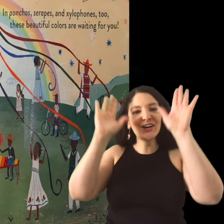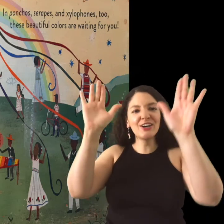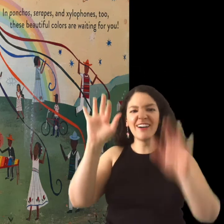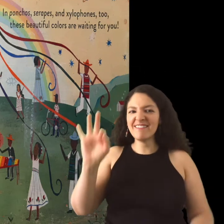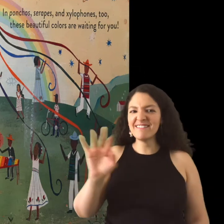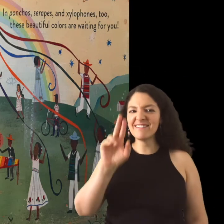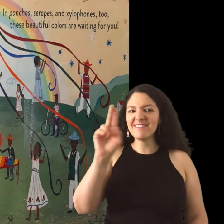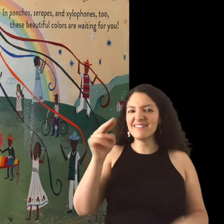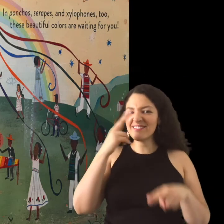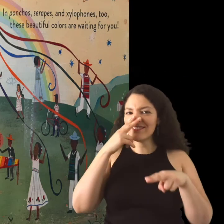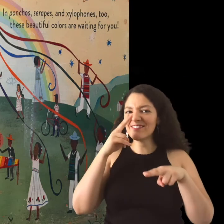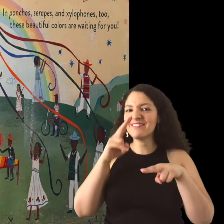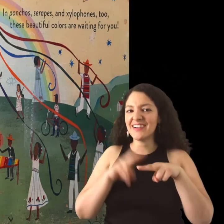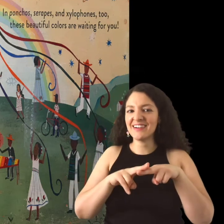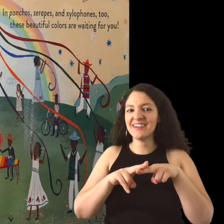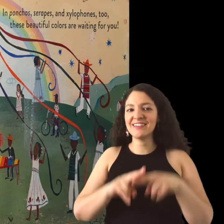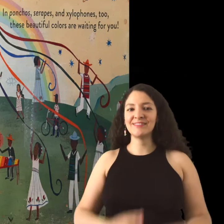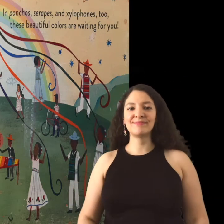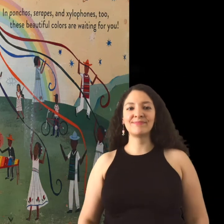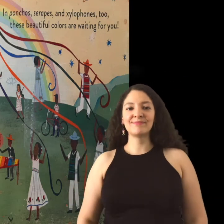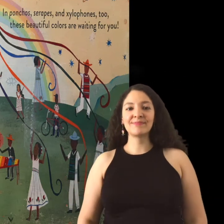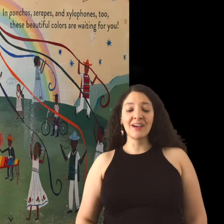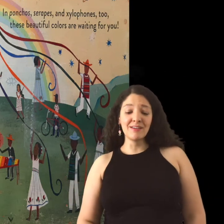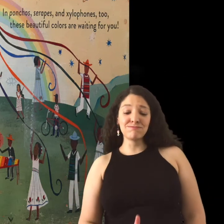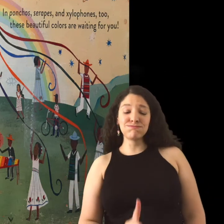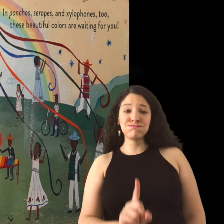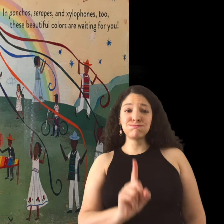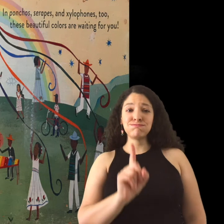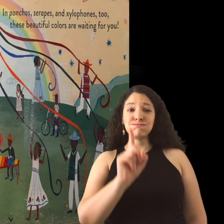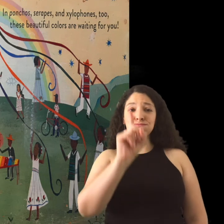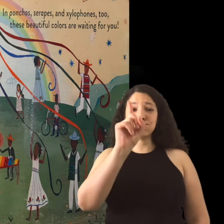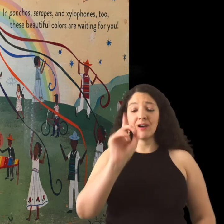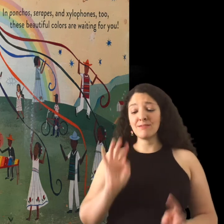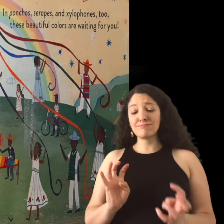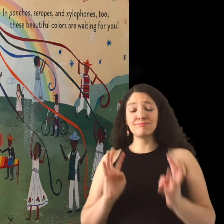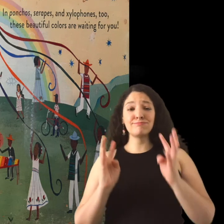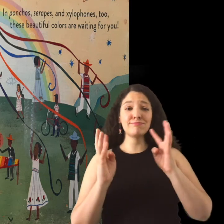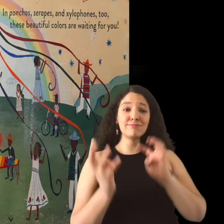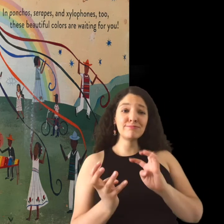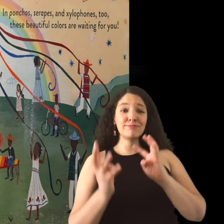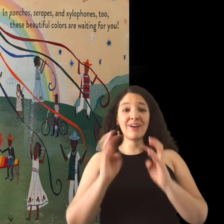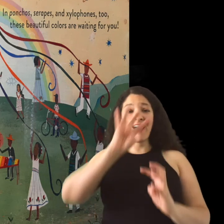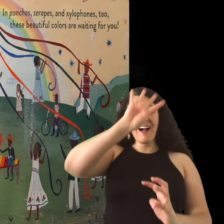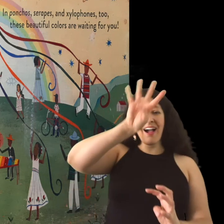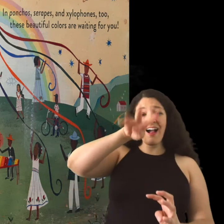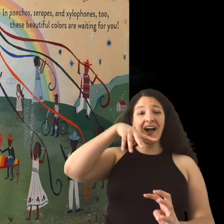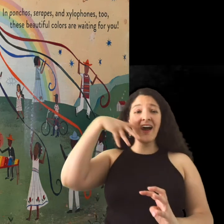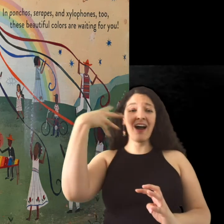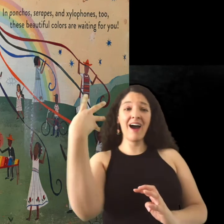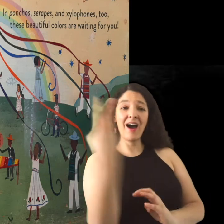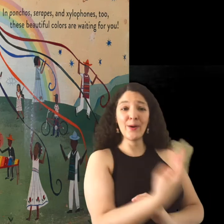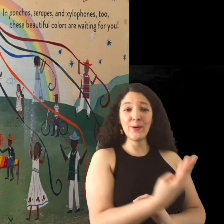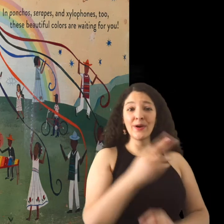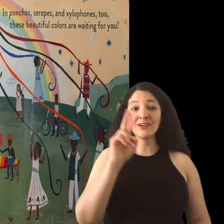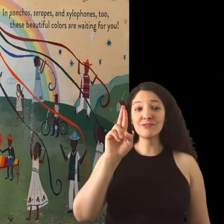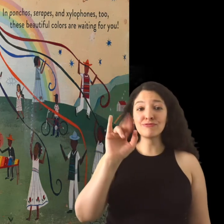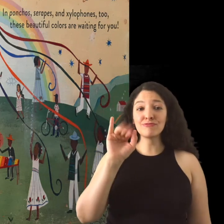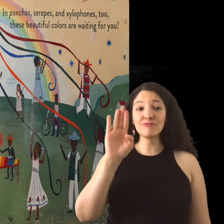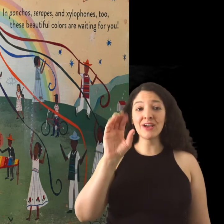Blue. The world is a rainbow of wonder and fun. Ribbons of colors rolled into